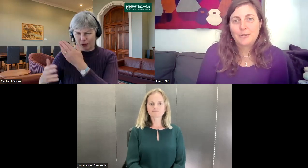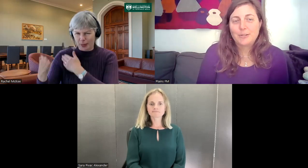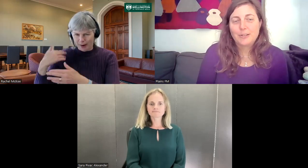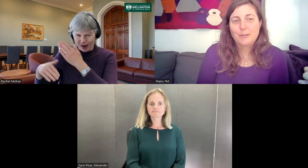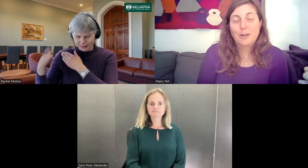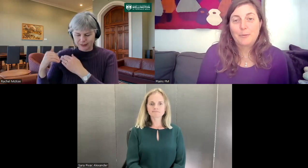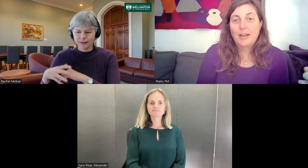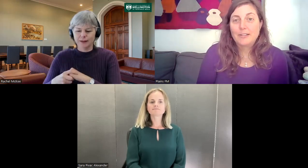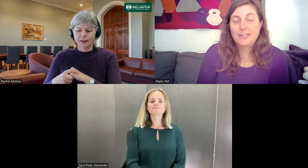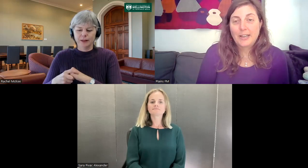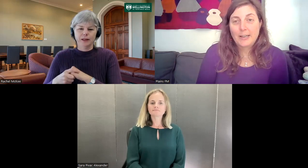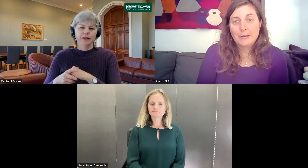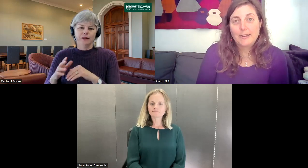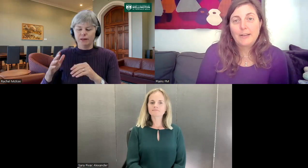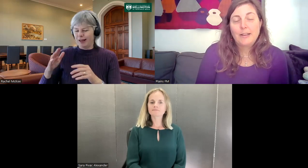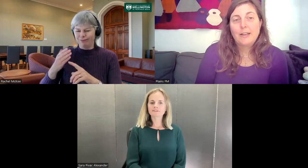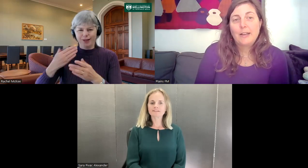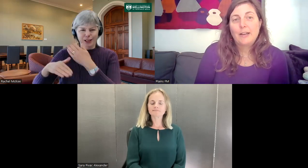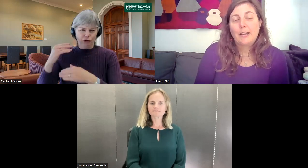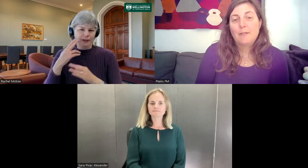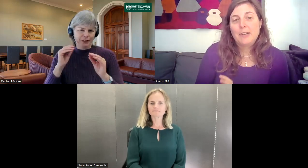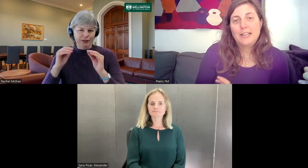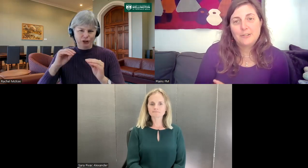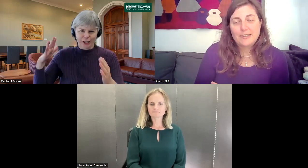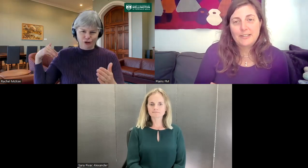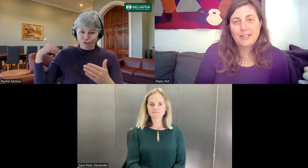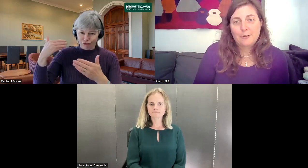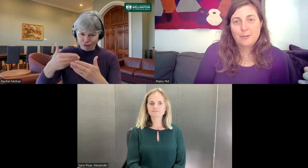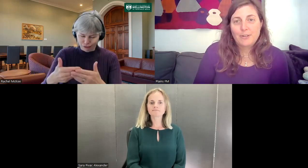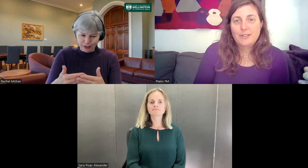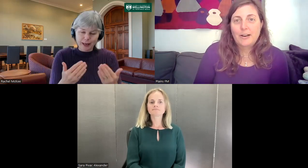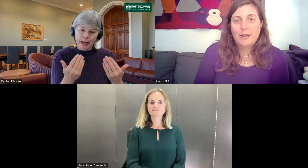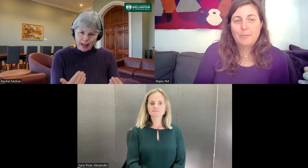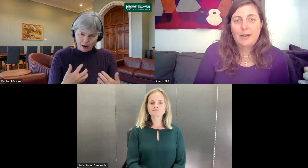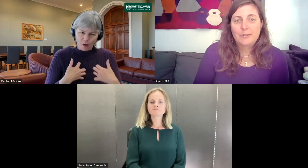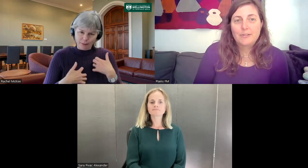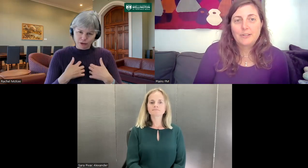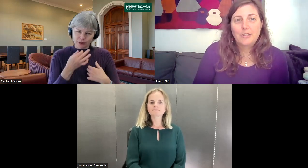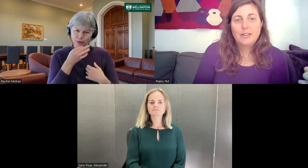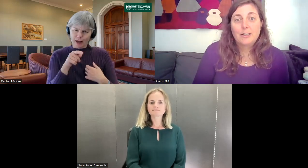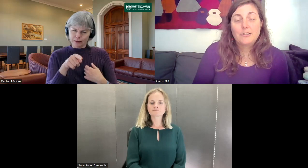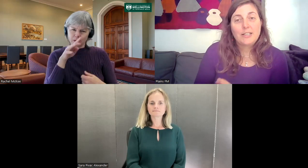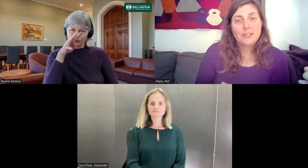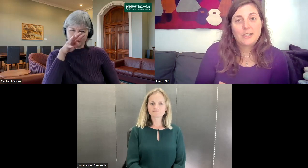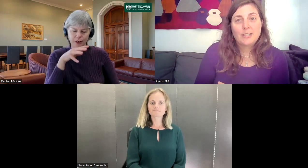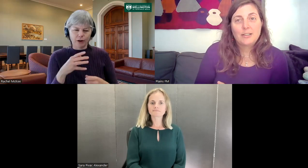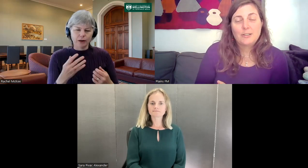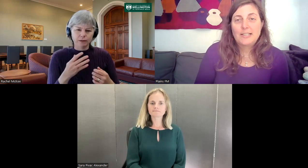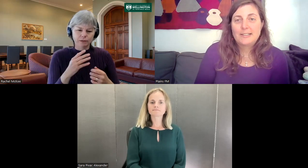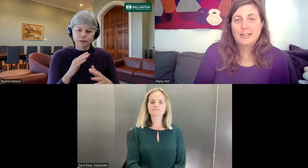where we are today. I'm really interested to hear from you, Sarah, about teaching New Zealand sign